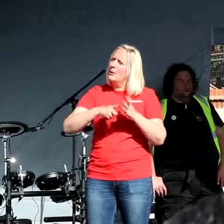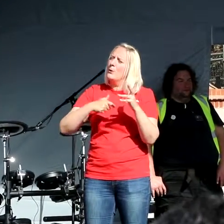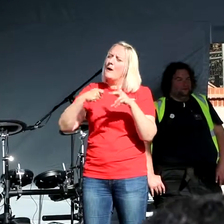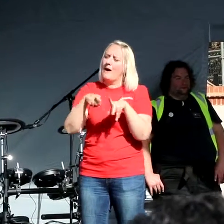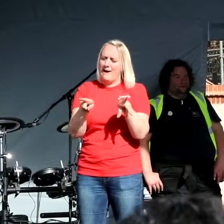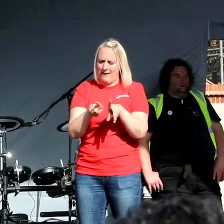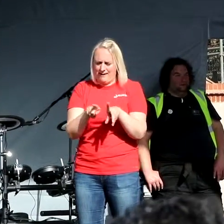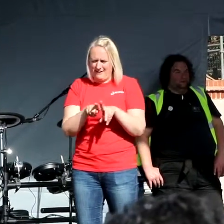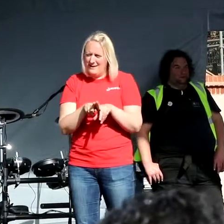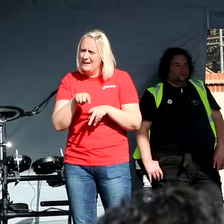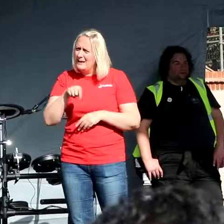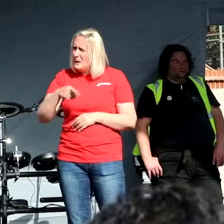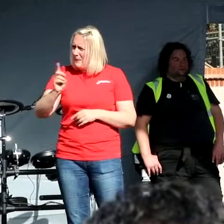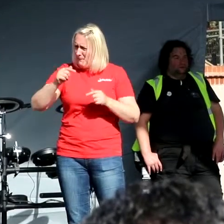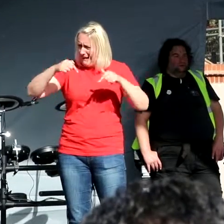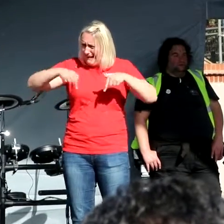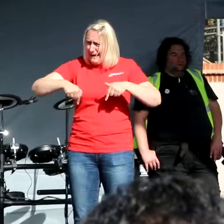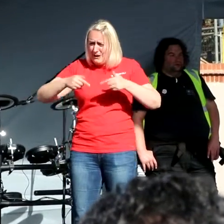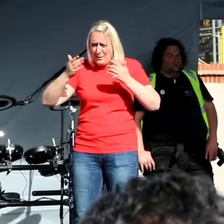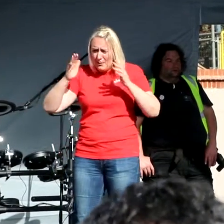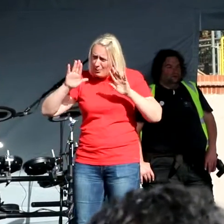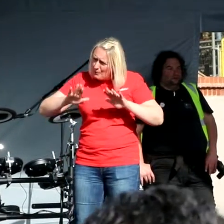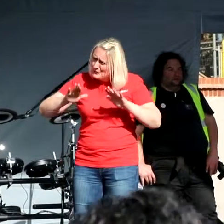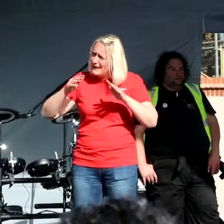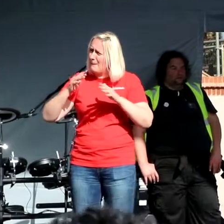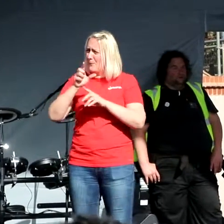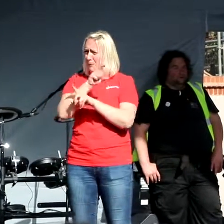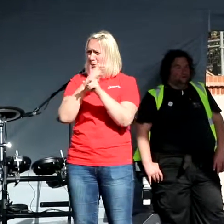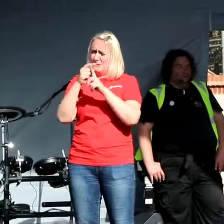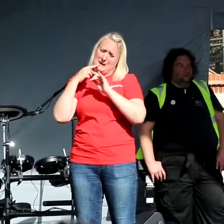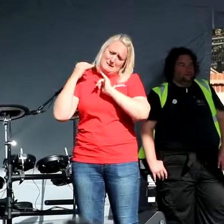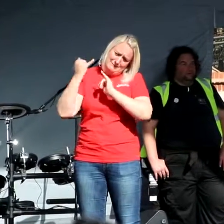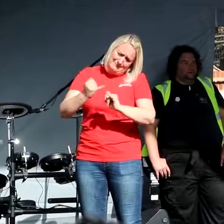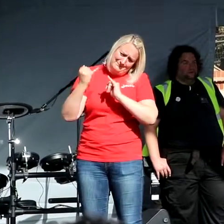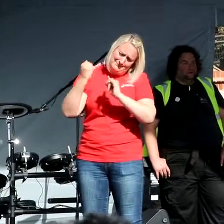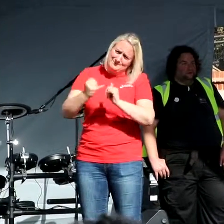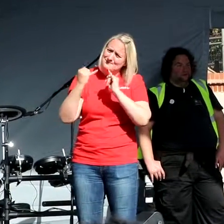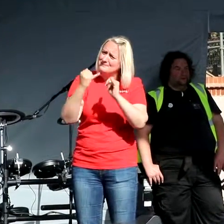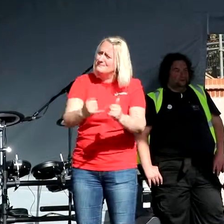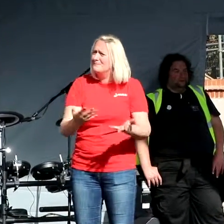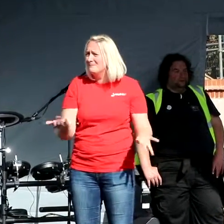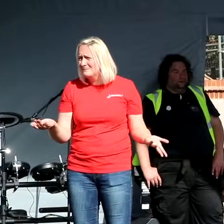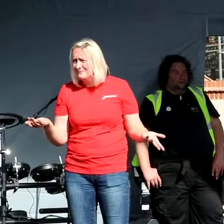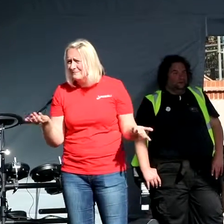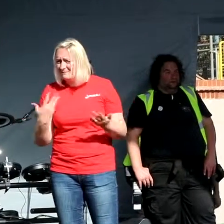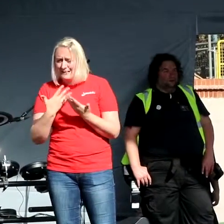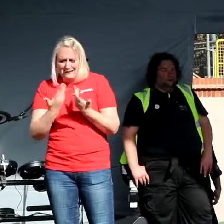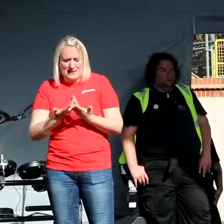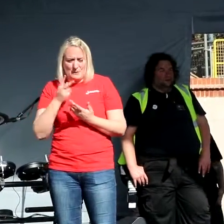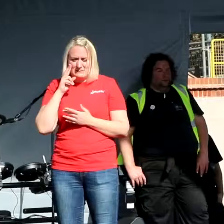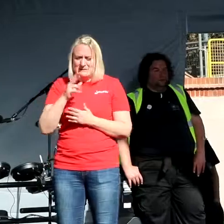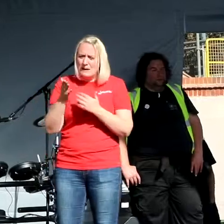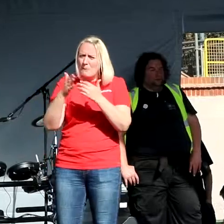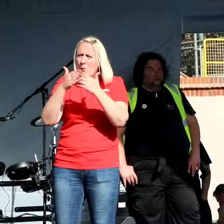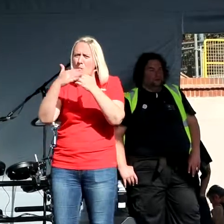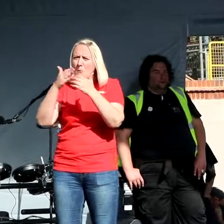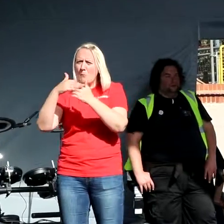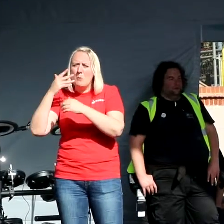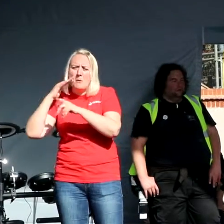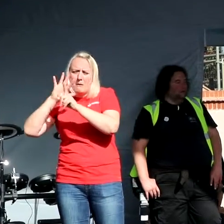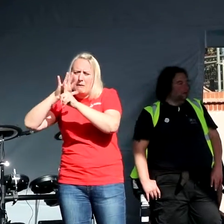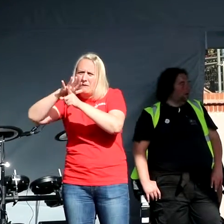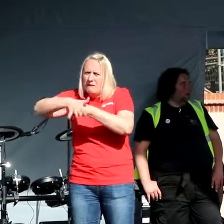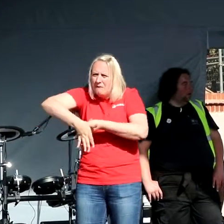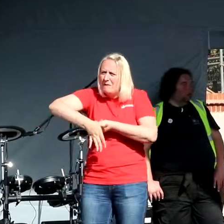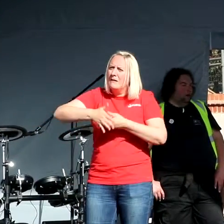threat in the Muslim community all the time. We have the growth of Islamophobia where across Europe and across